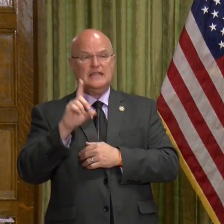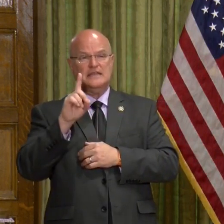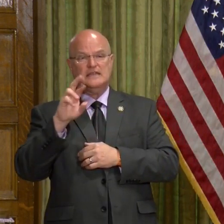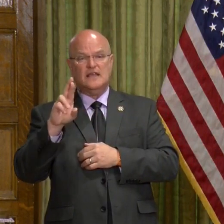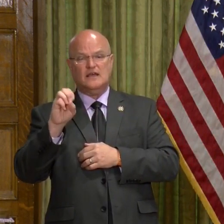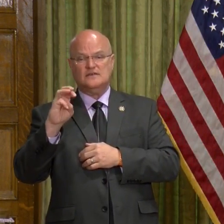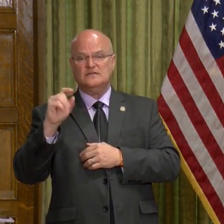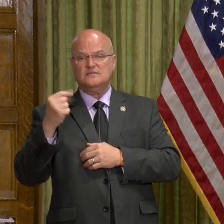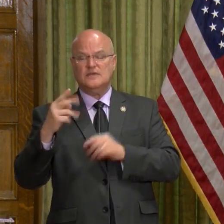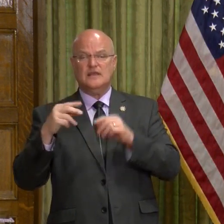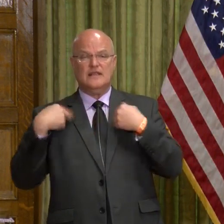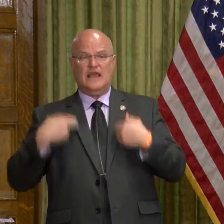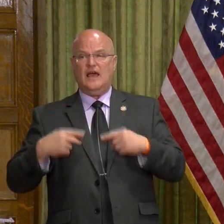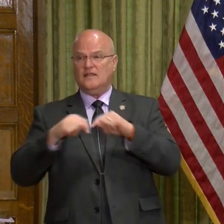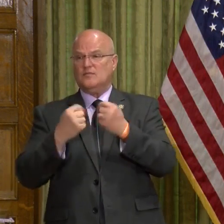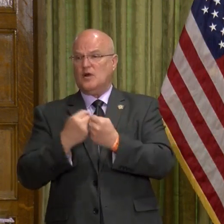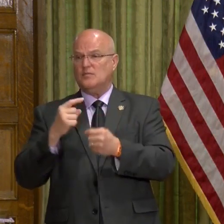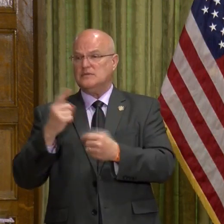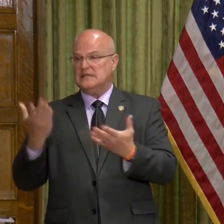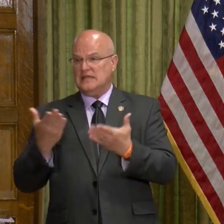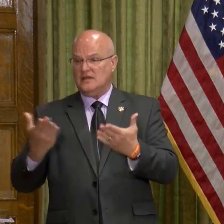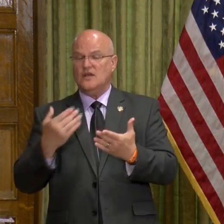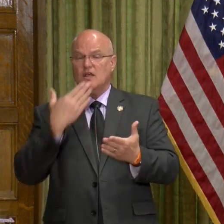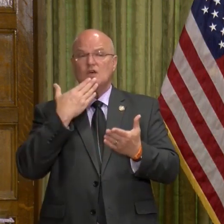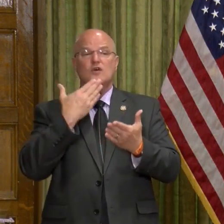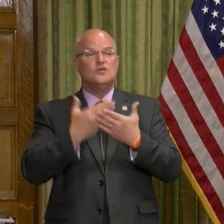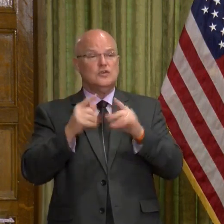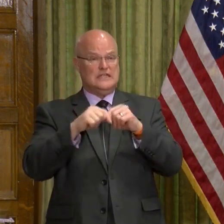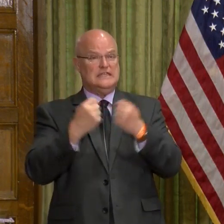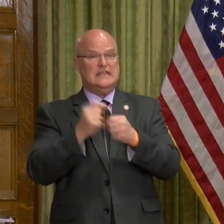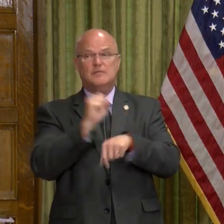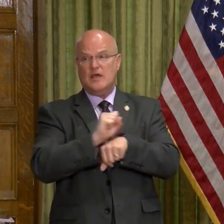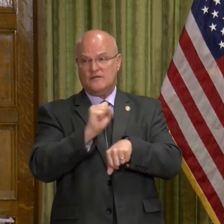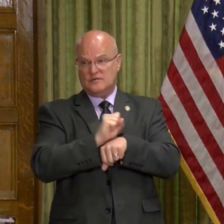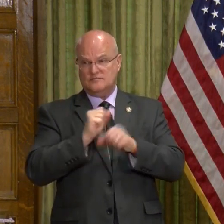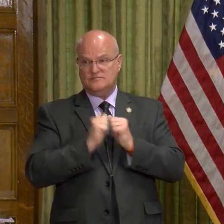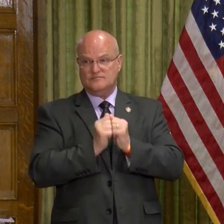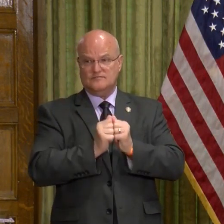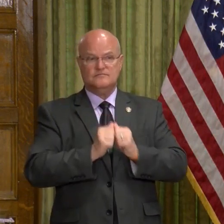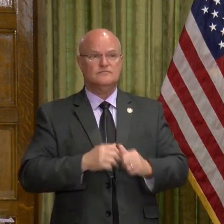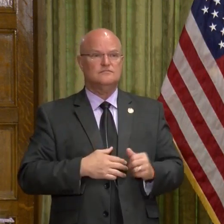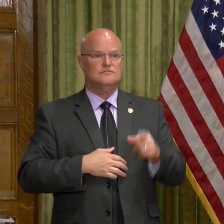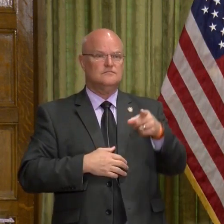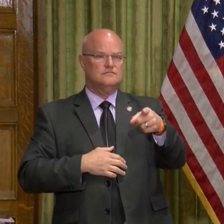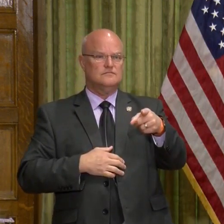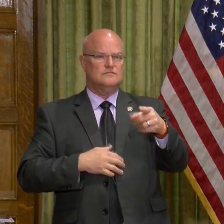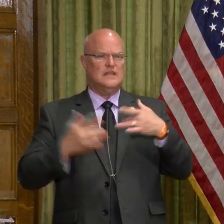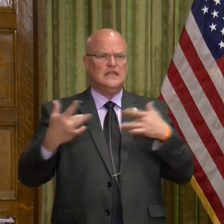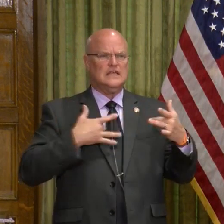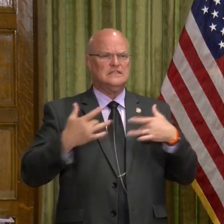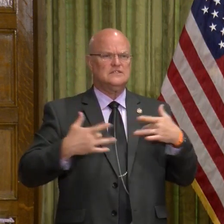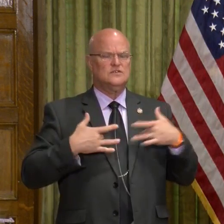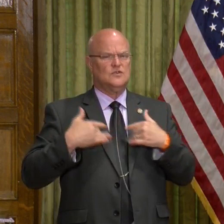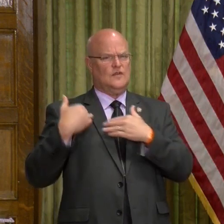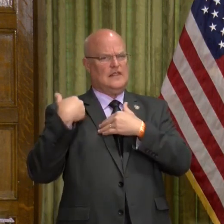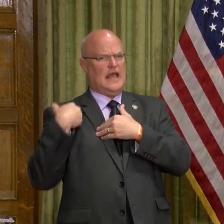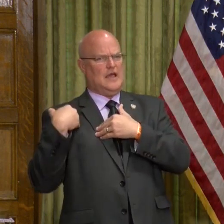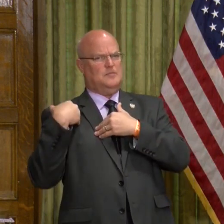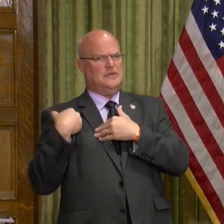the health department team here. I think it's been a very good team effort. Are there any concerns over liability